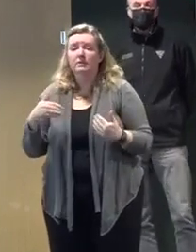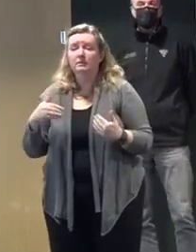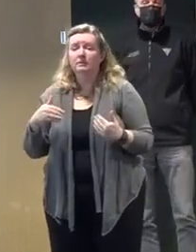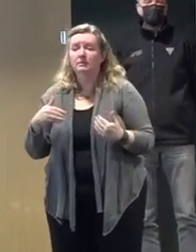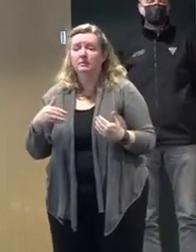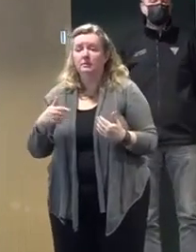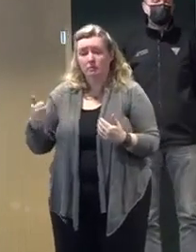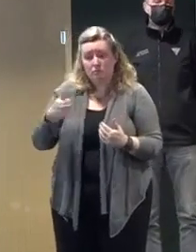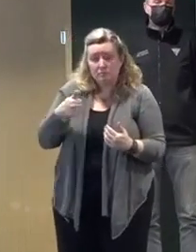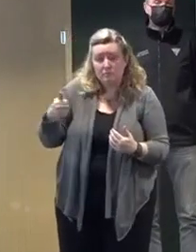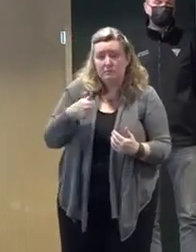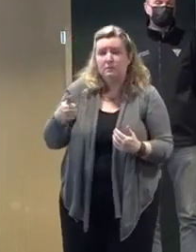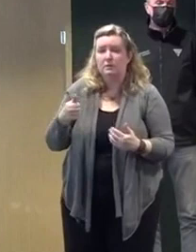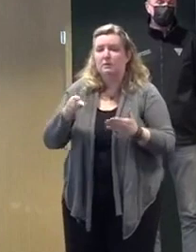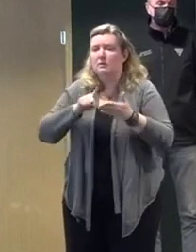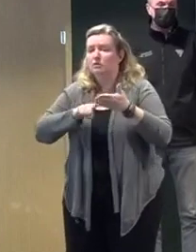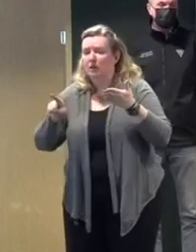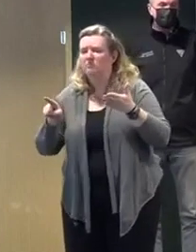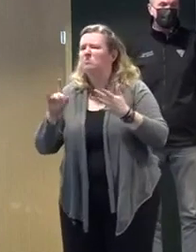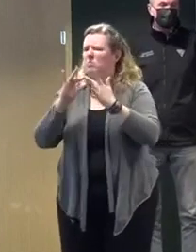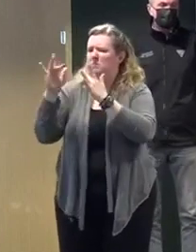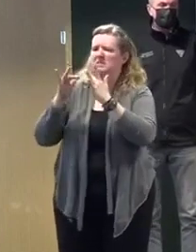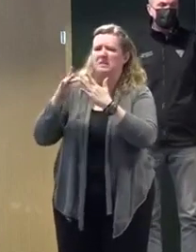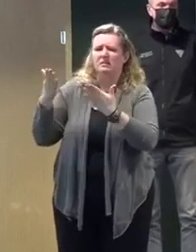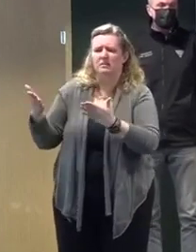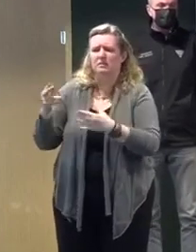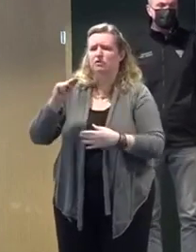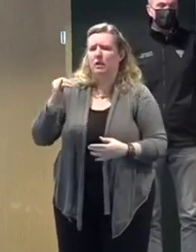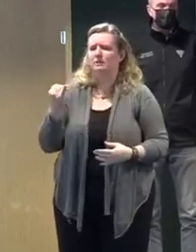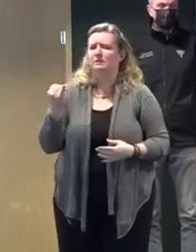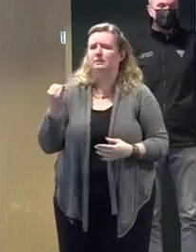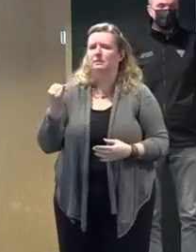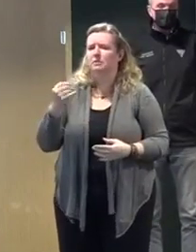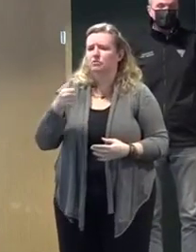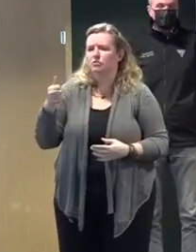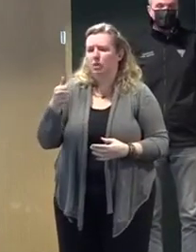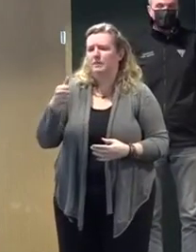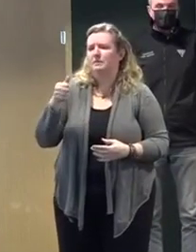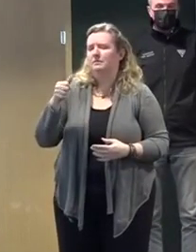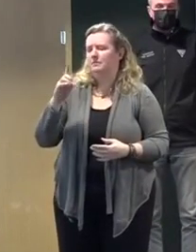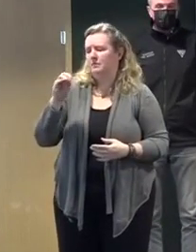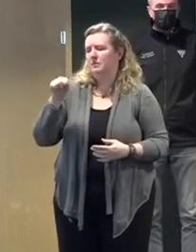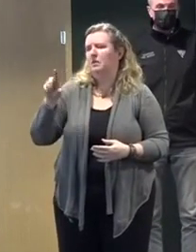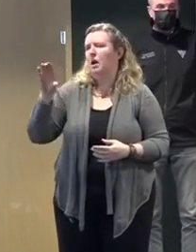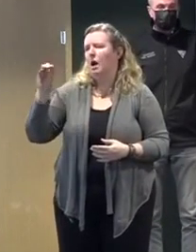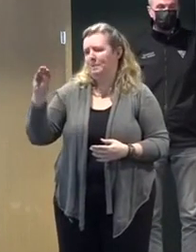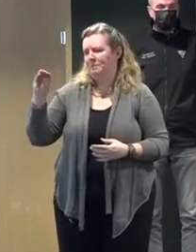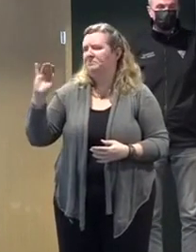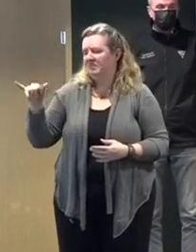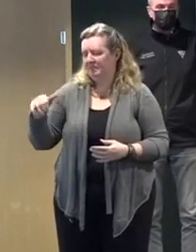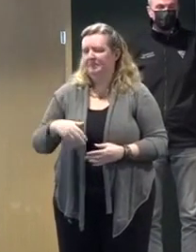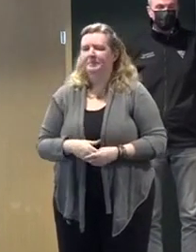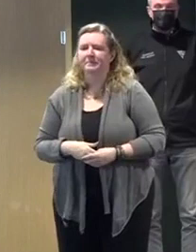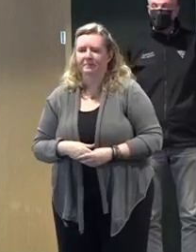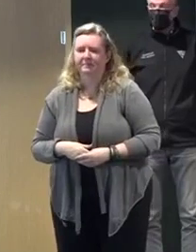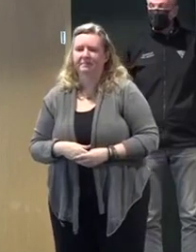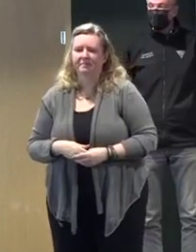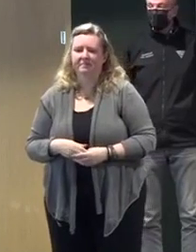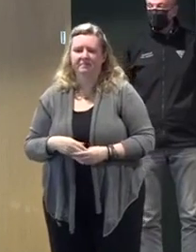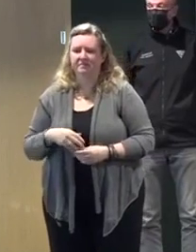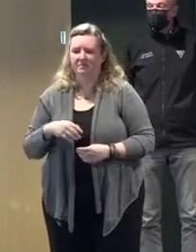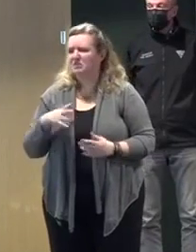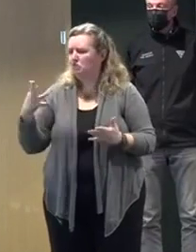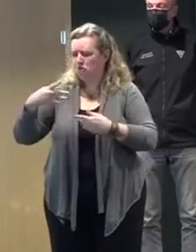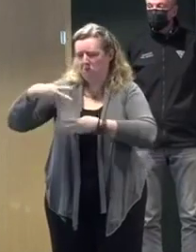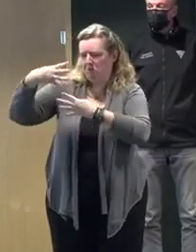njtransit.com. They've issued a press release telling you they're going to cross on her. So all that information is out there and available to you. They'll